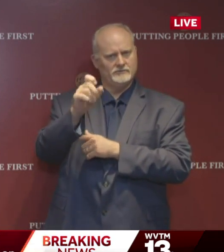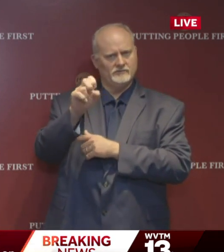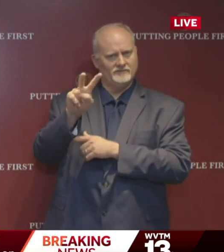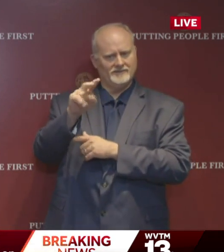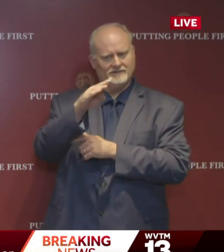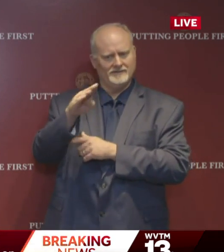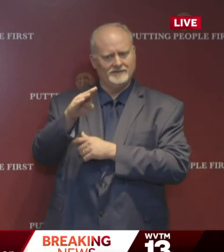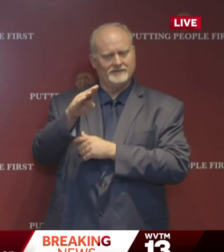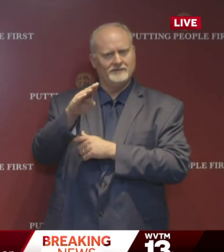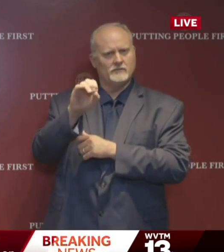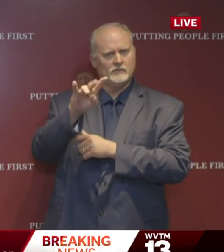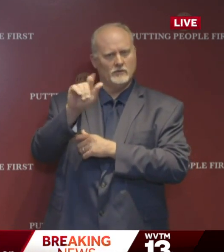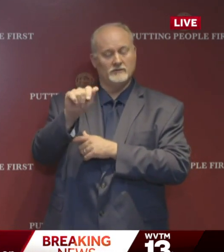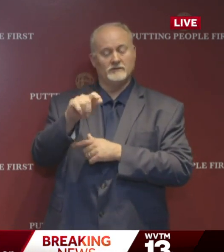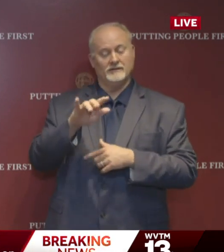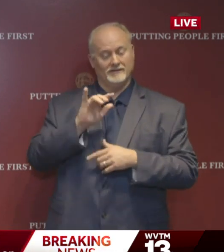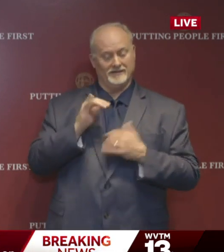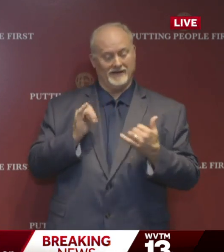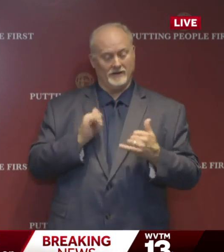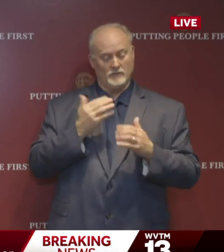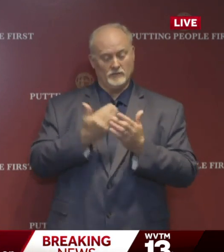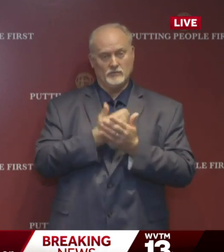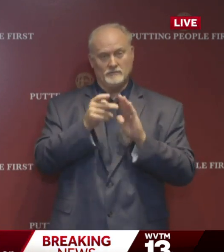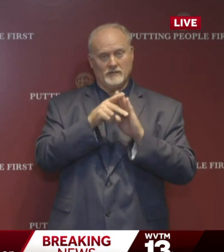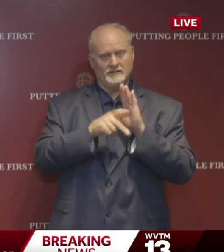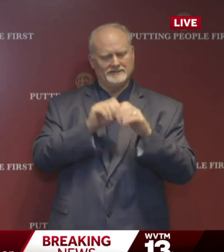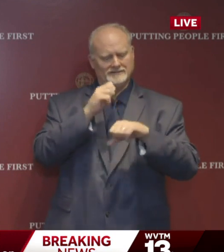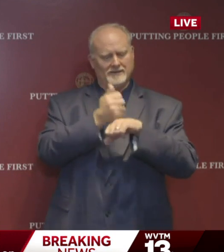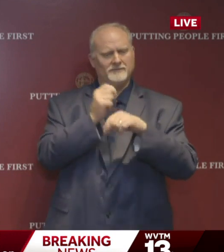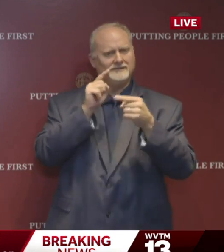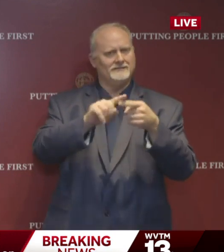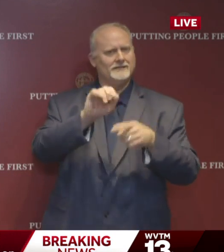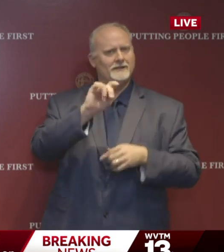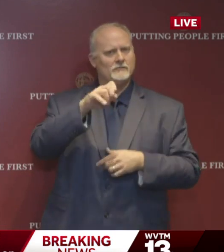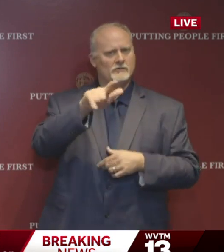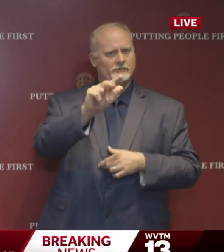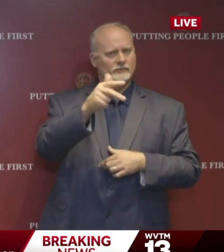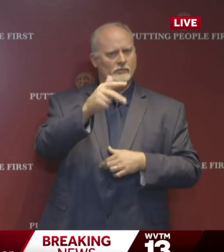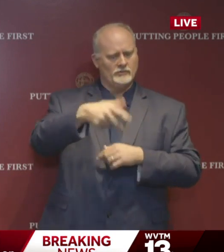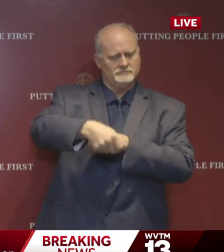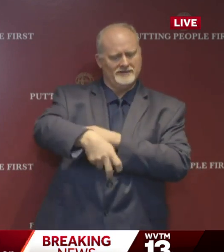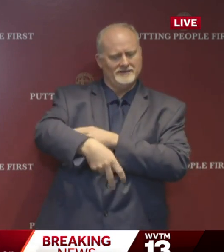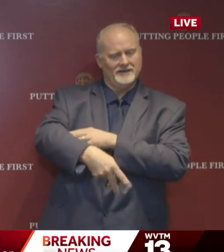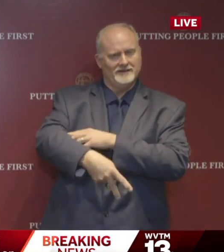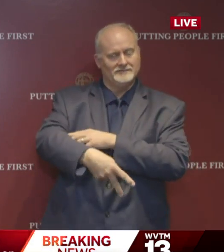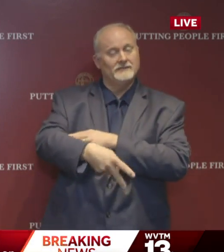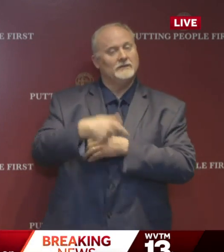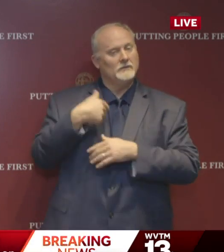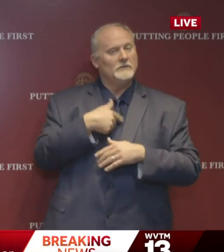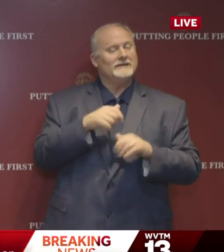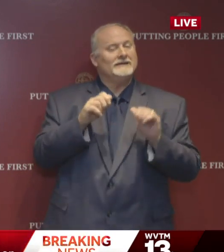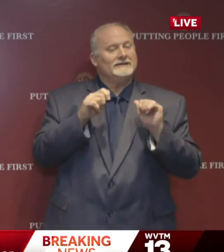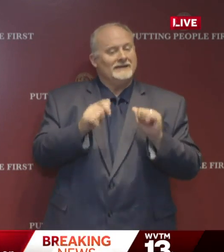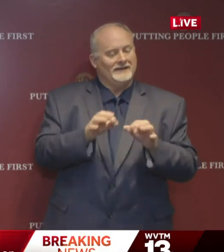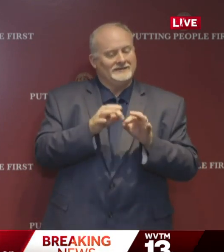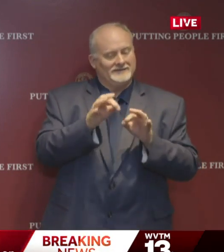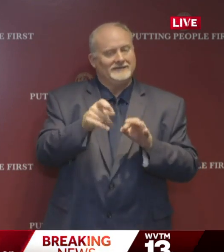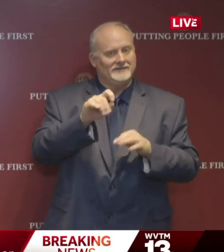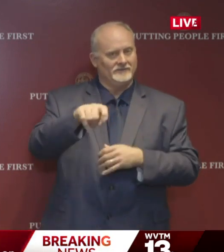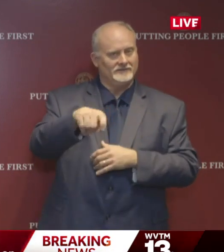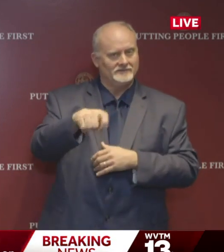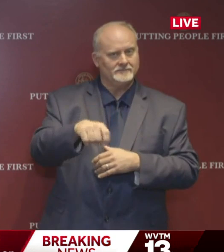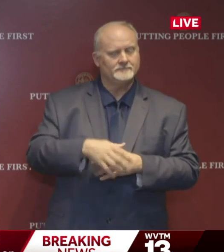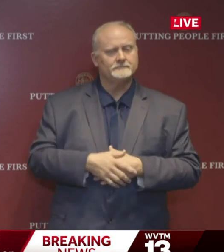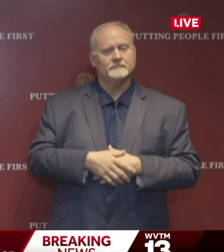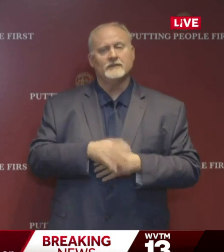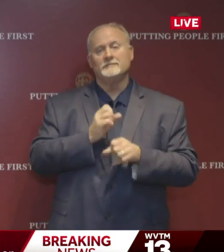midnight, April 3rd. Based on the circumstances, this ordinance can be extended. To